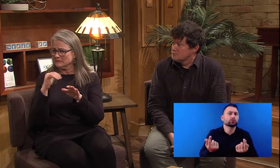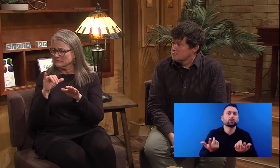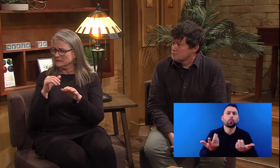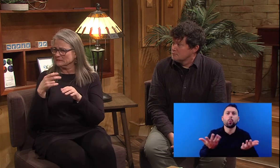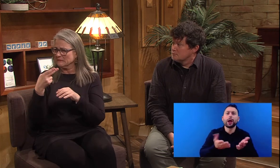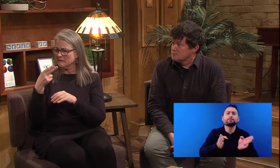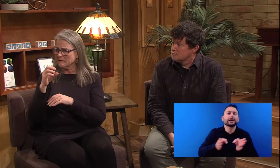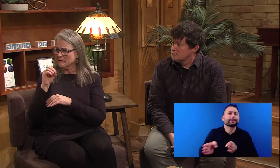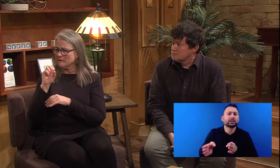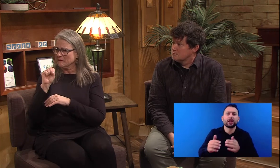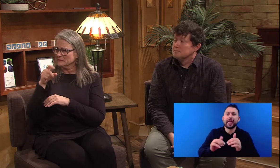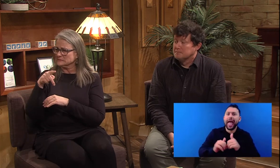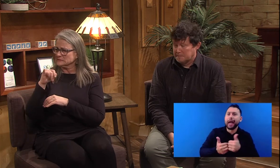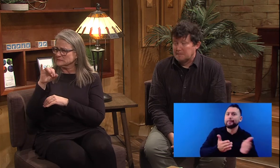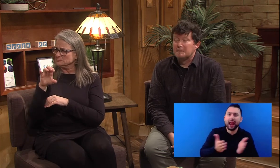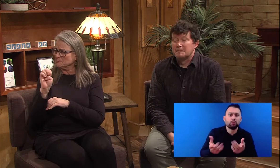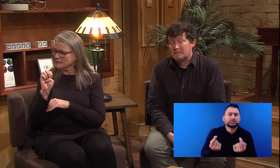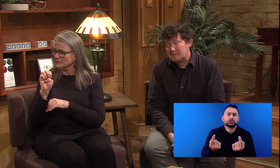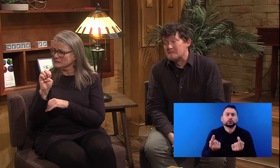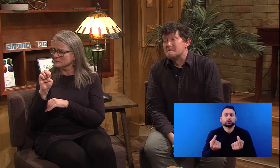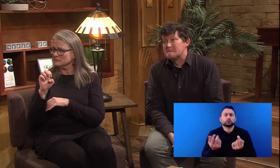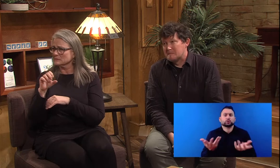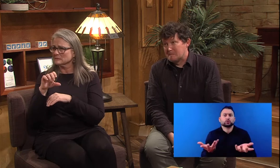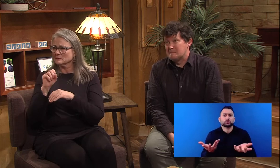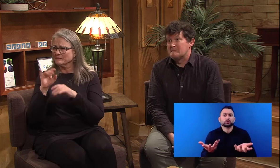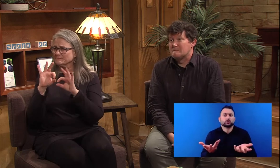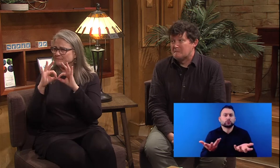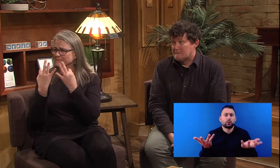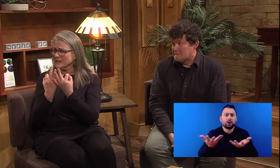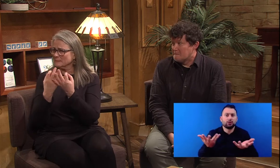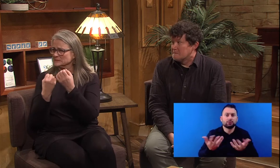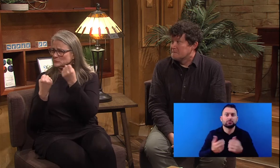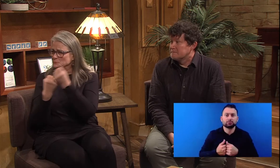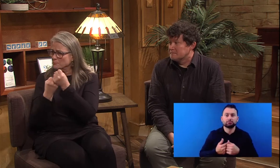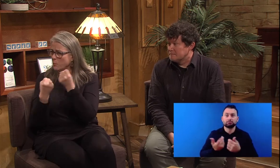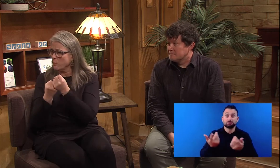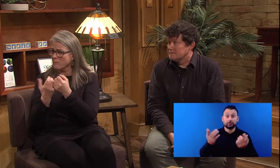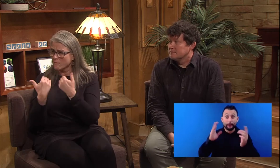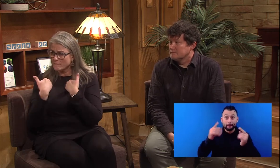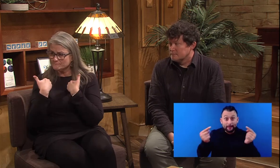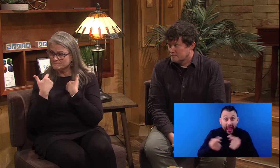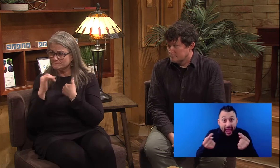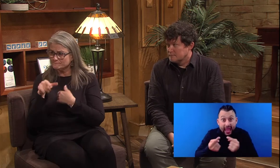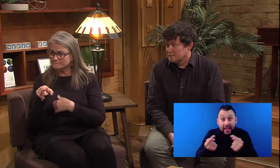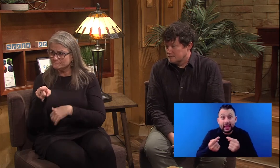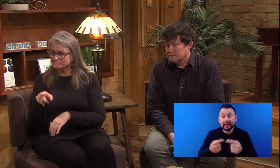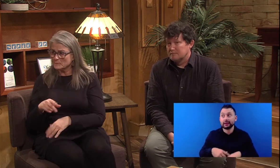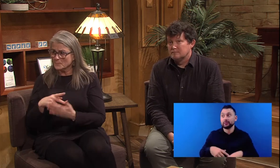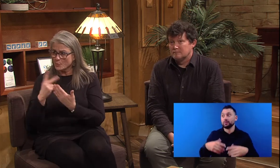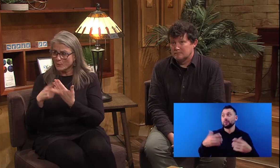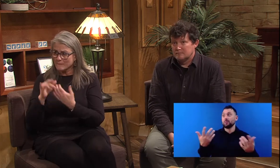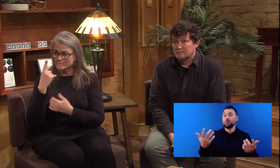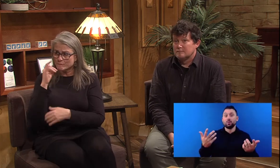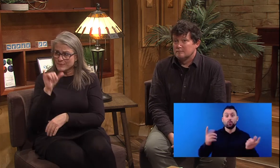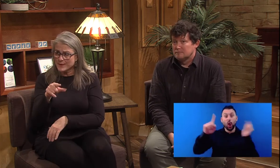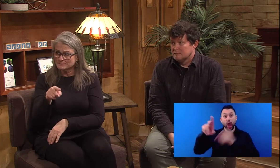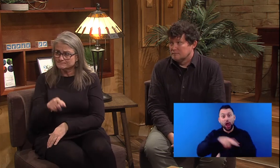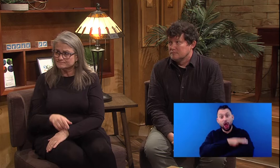and through, uh, dying? Is there hospice provided family support? Do you have a